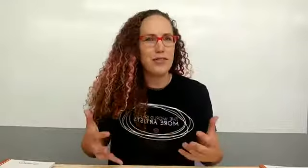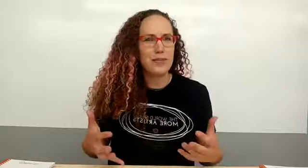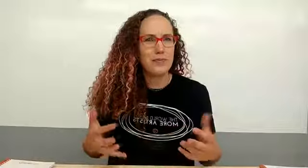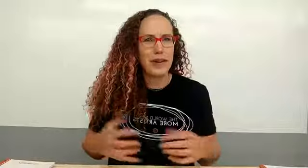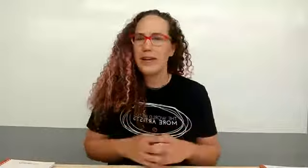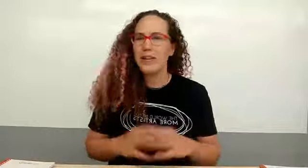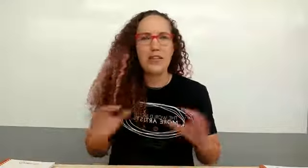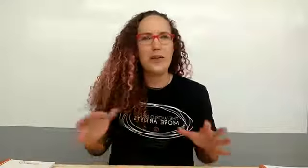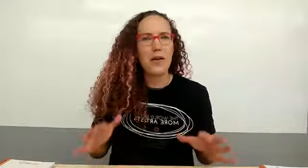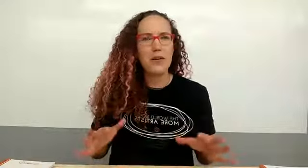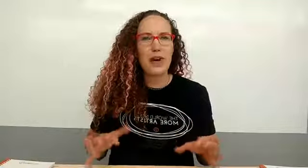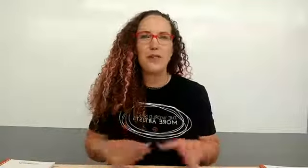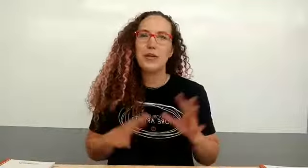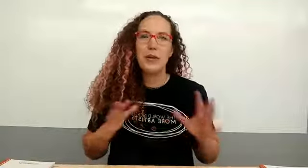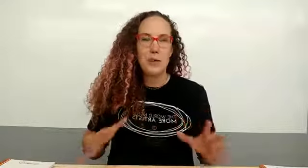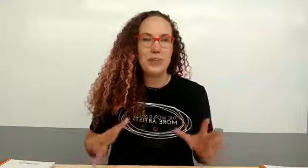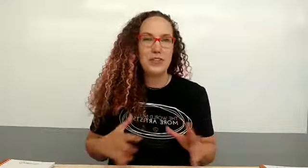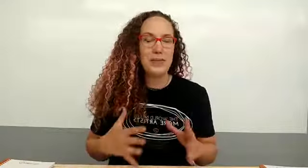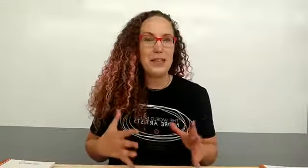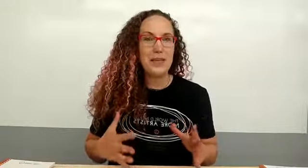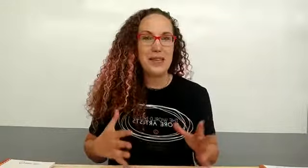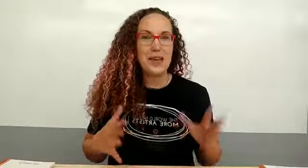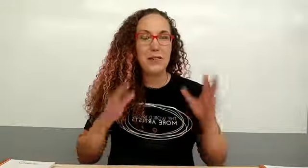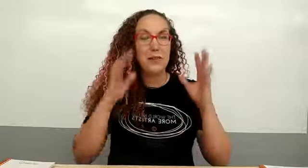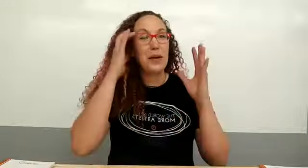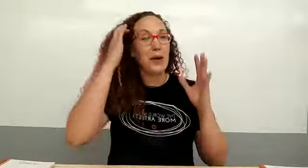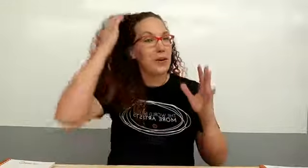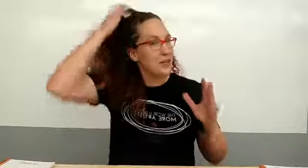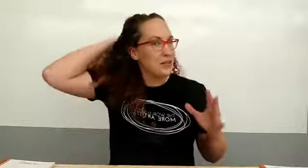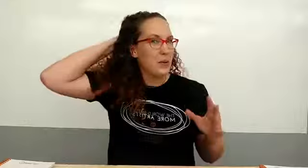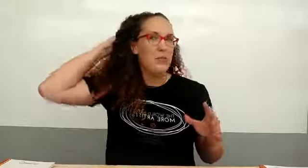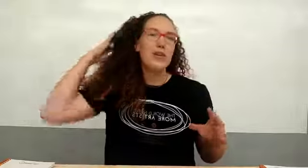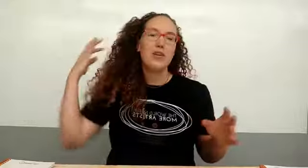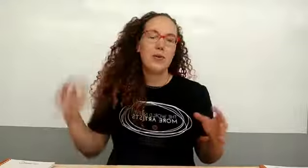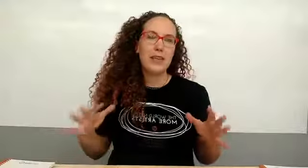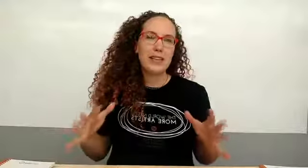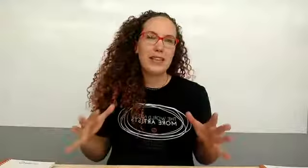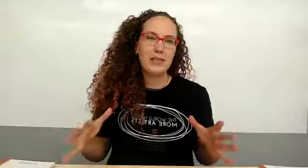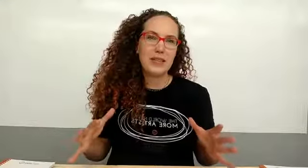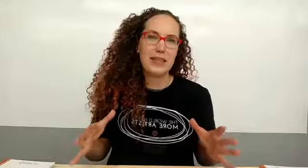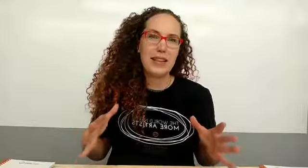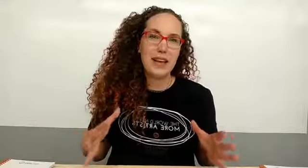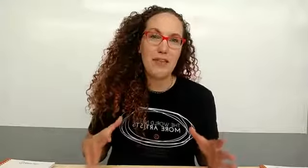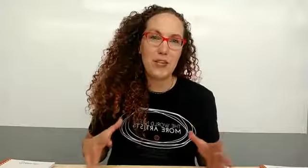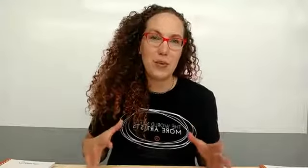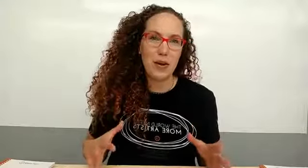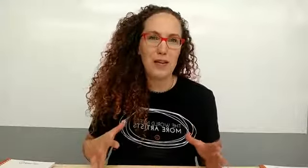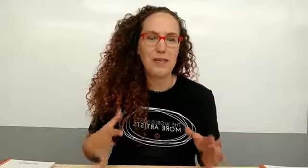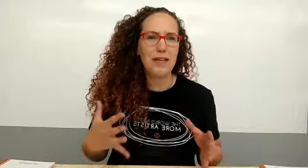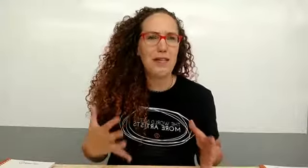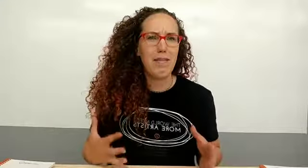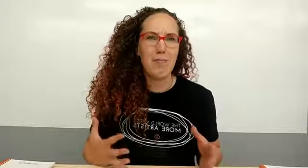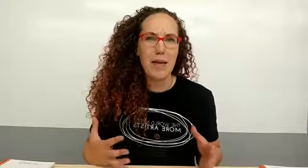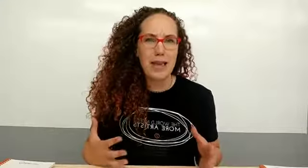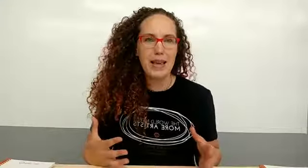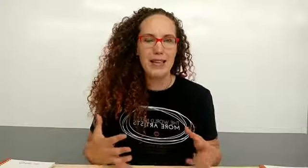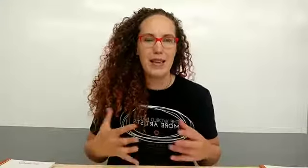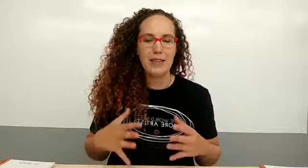right and there's nothing wrong with craft but there's something to be said for being an artist so we want to take those kids that love visual arts that love making things